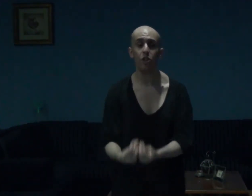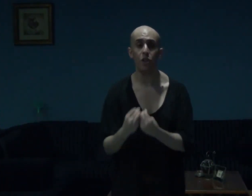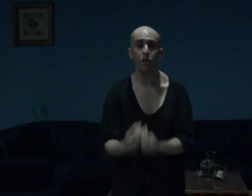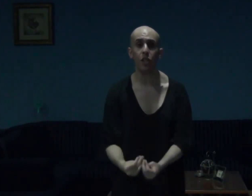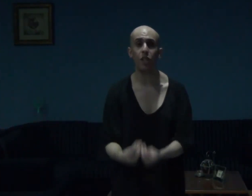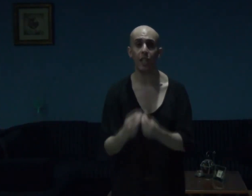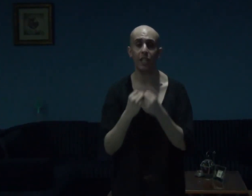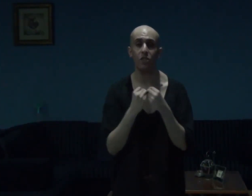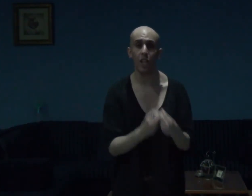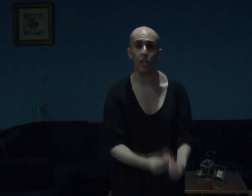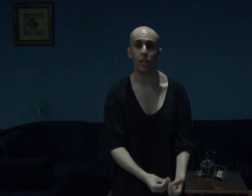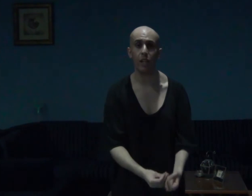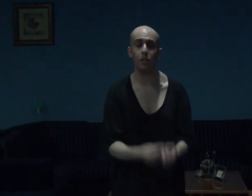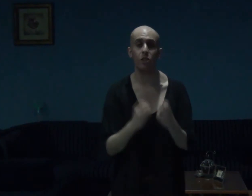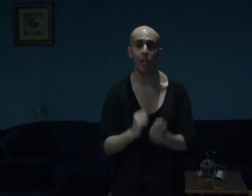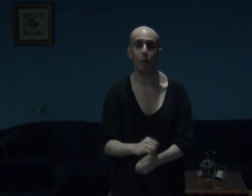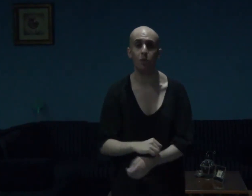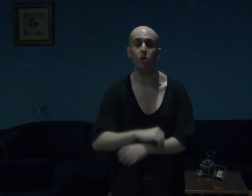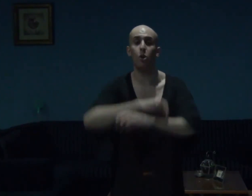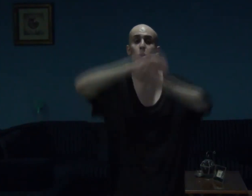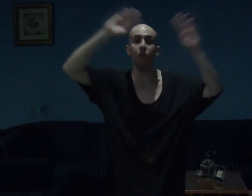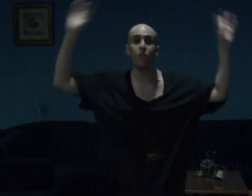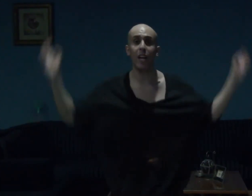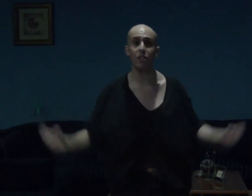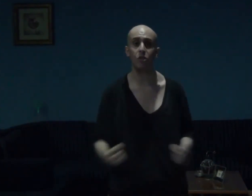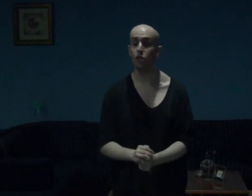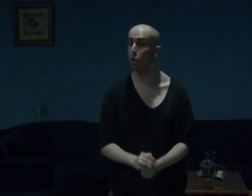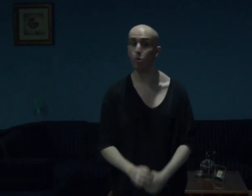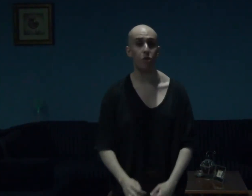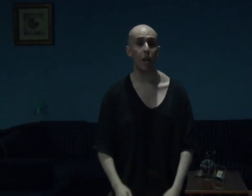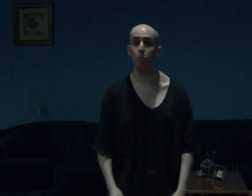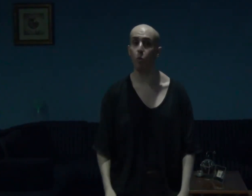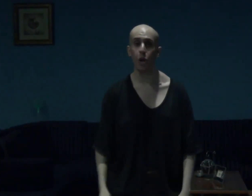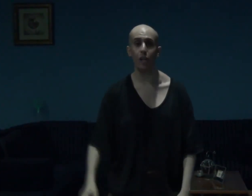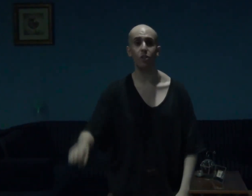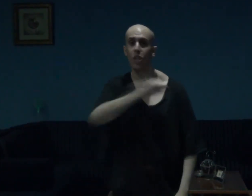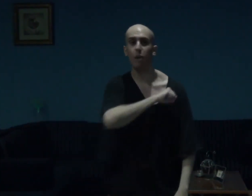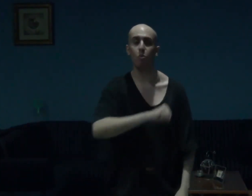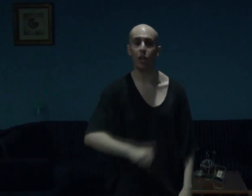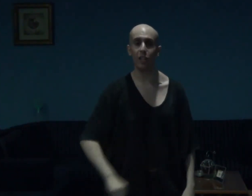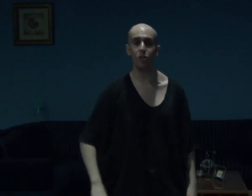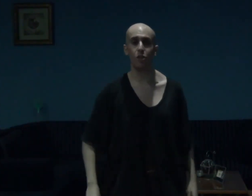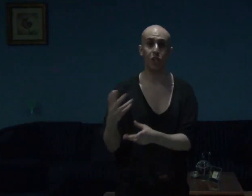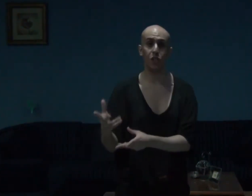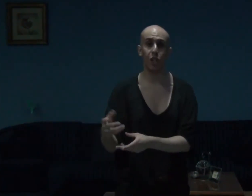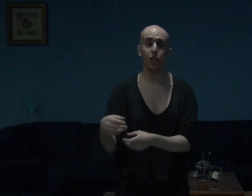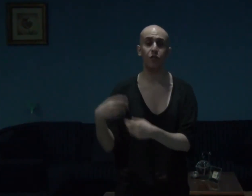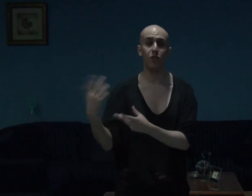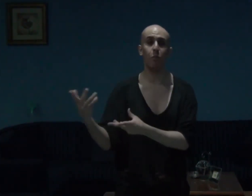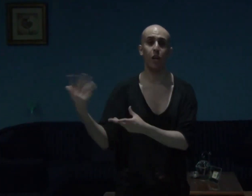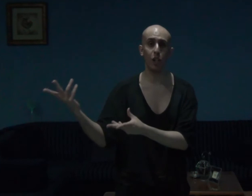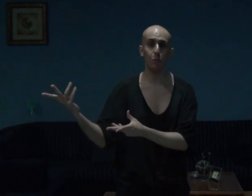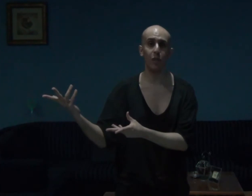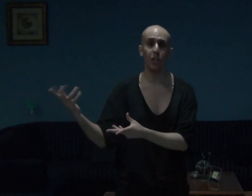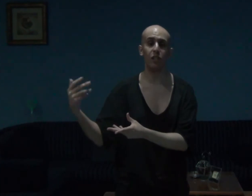Jürgen, guys and gals, captured all of that, so damn well, damn right, Aside from Hellblade,